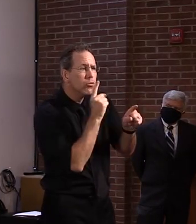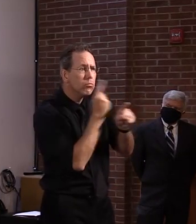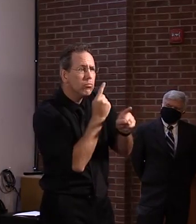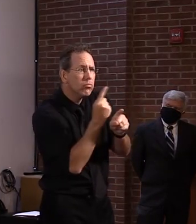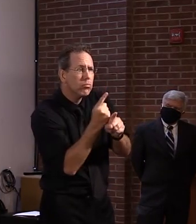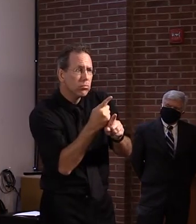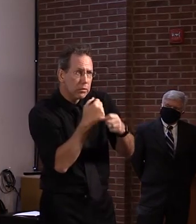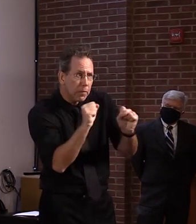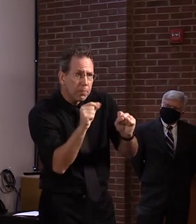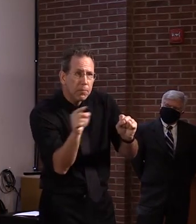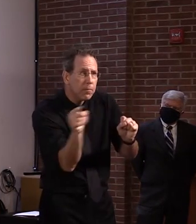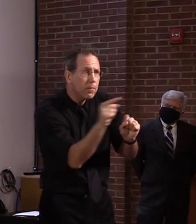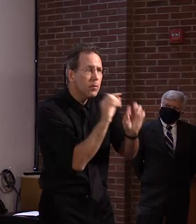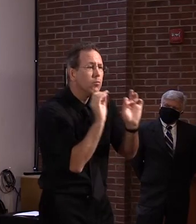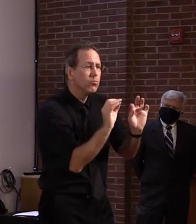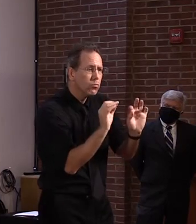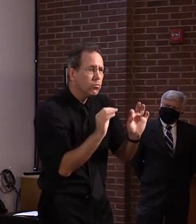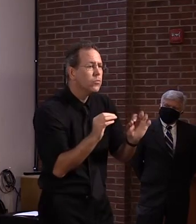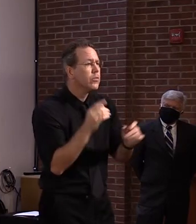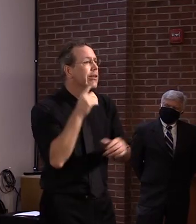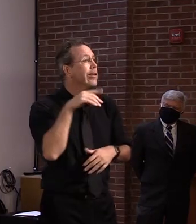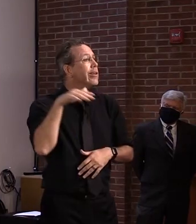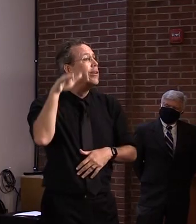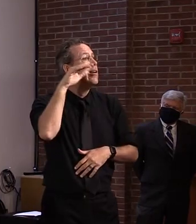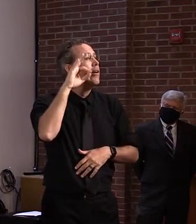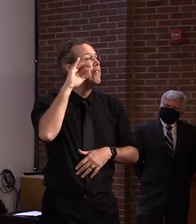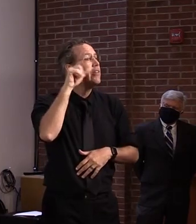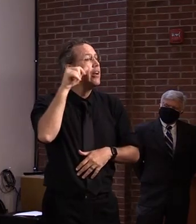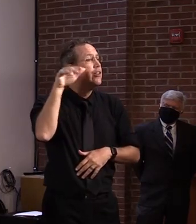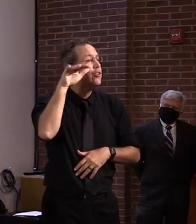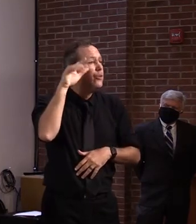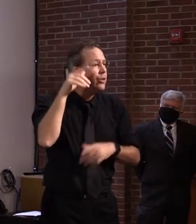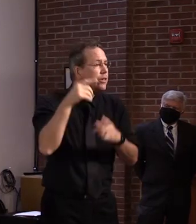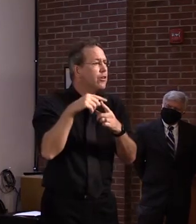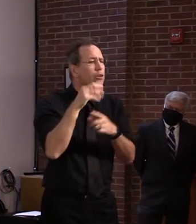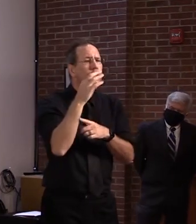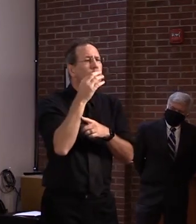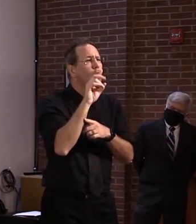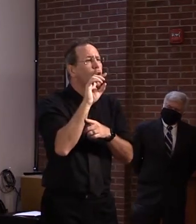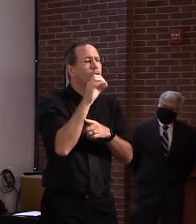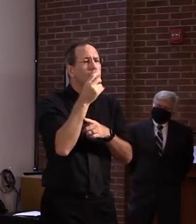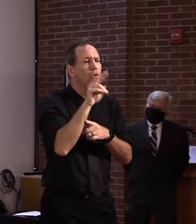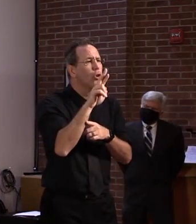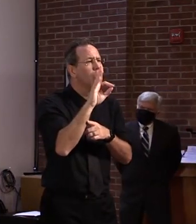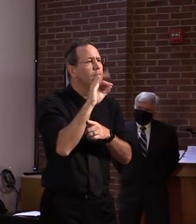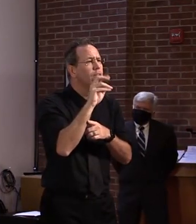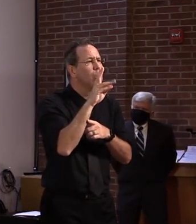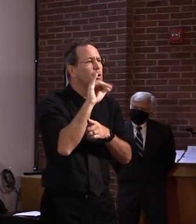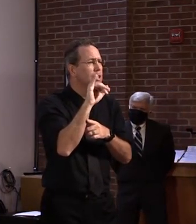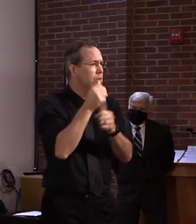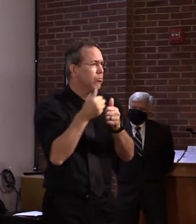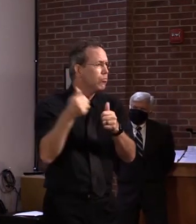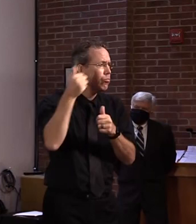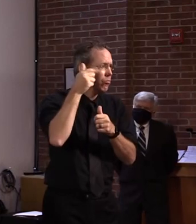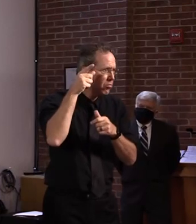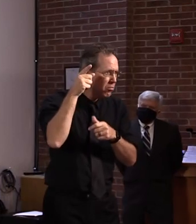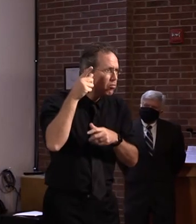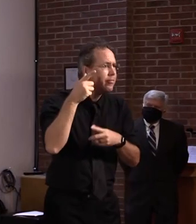community's standpoint, and I believe Dr. Fauci has quietly stated what I'm going to say,